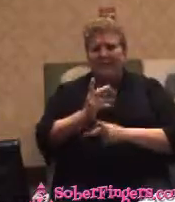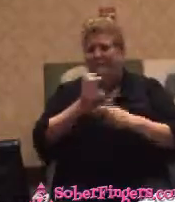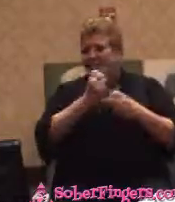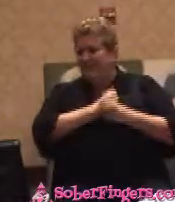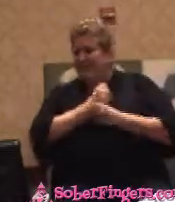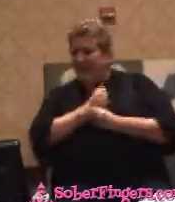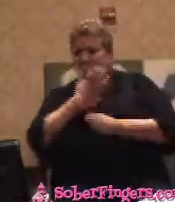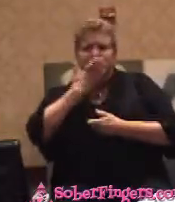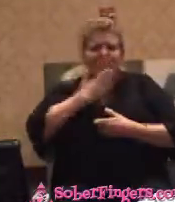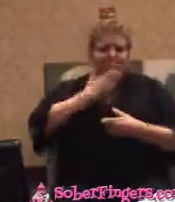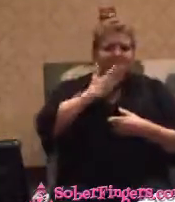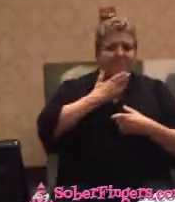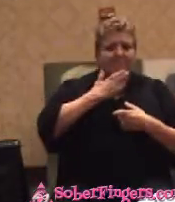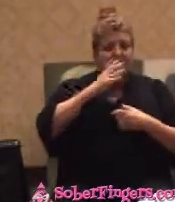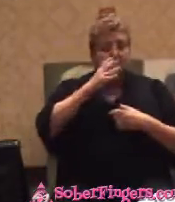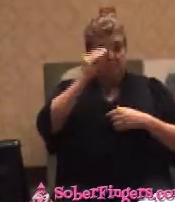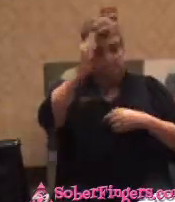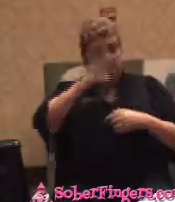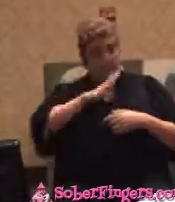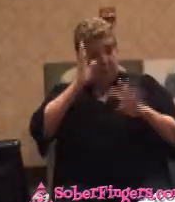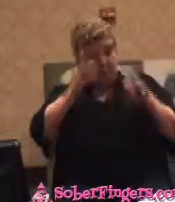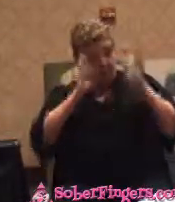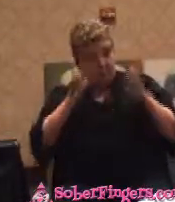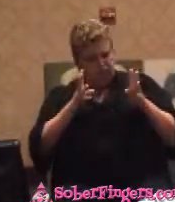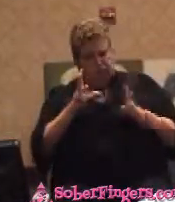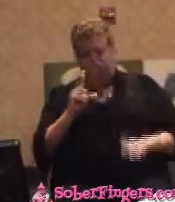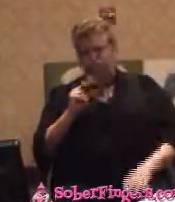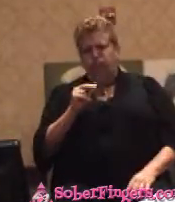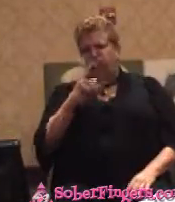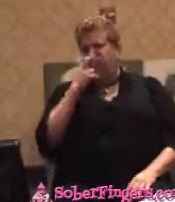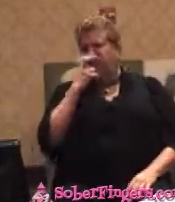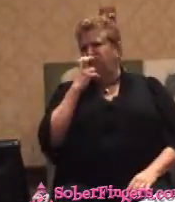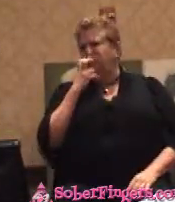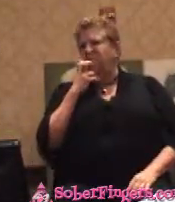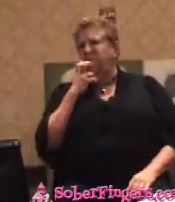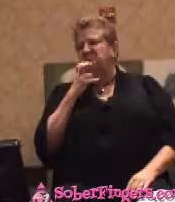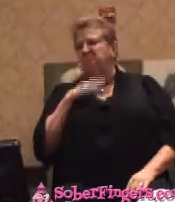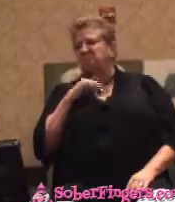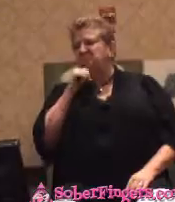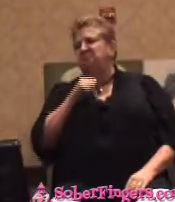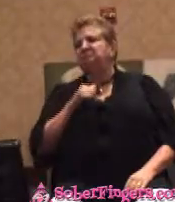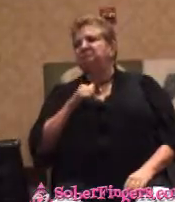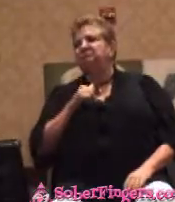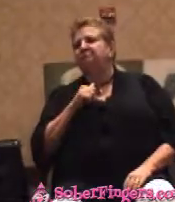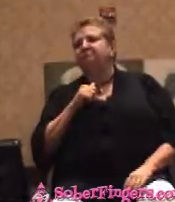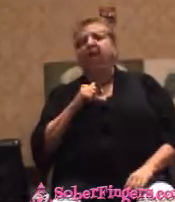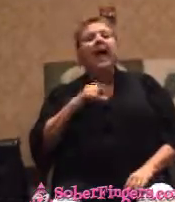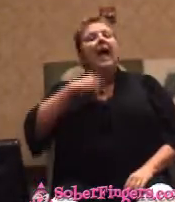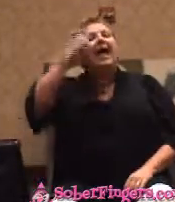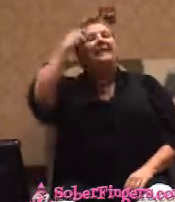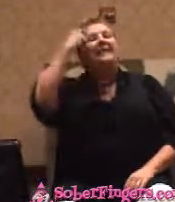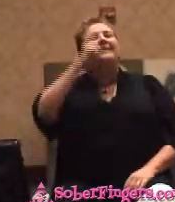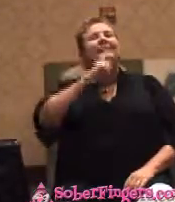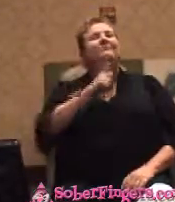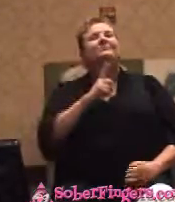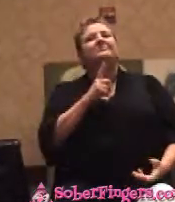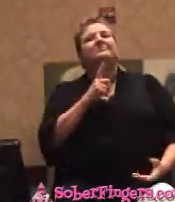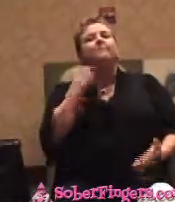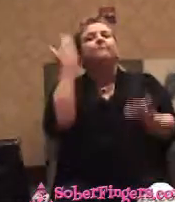did man just make those up? I don't think so. I don't think so. I think there is proof, there are